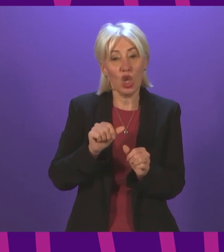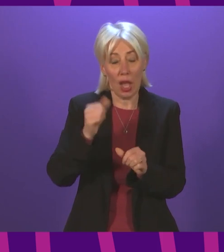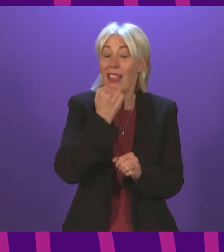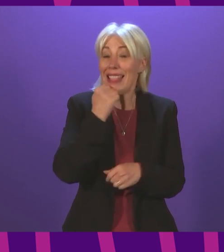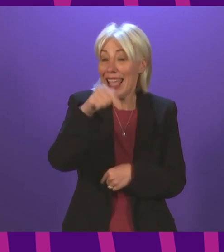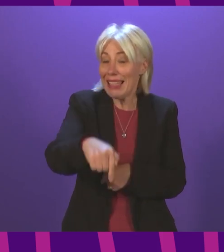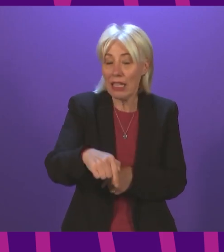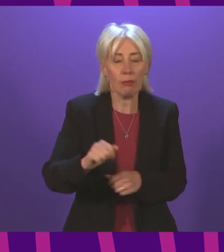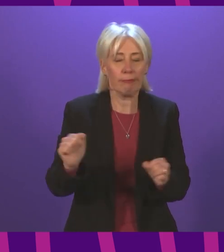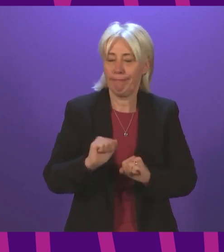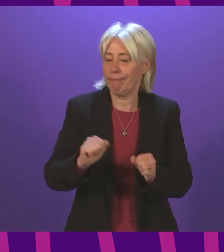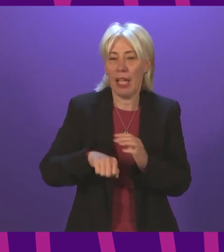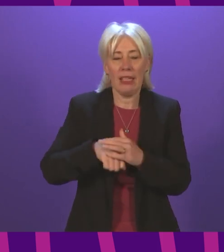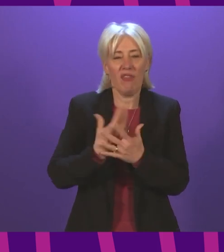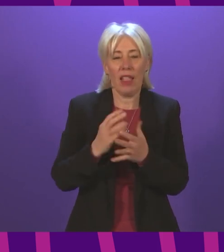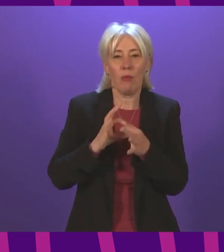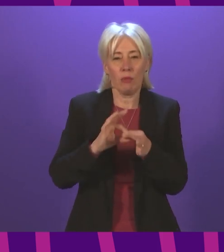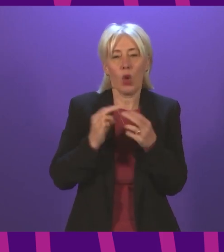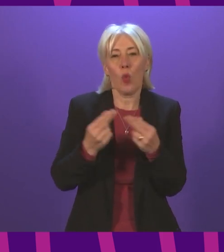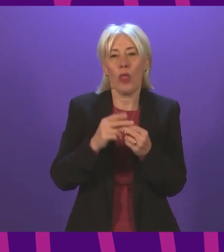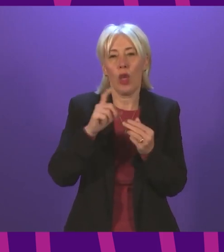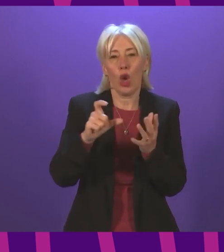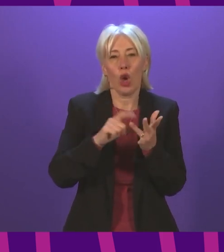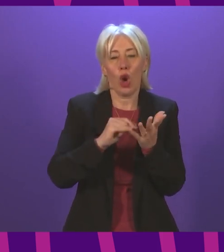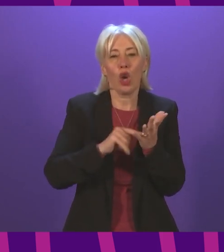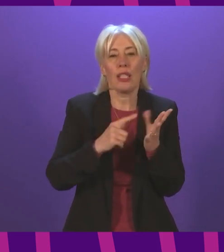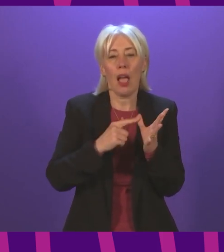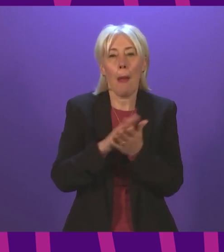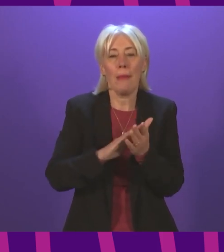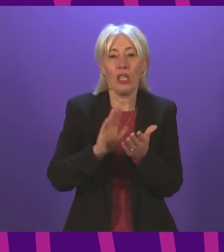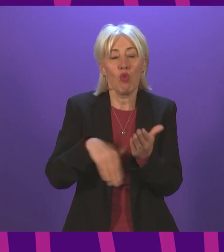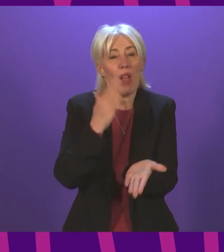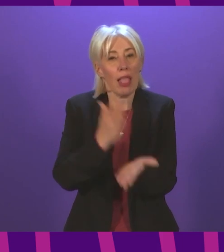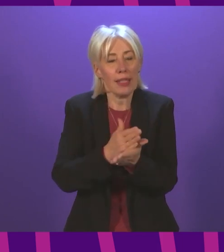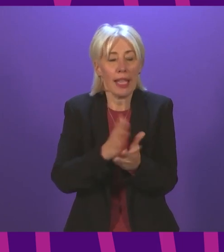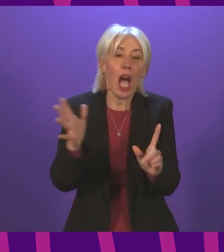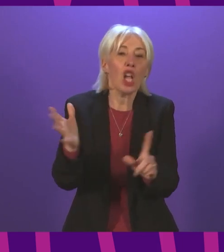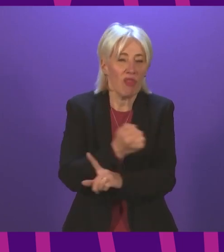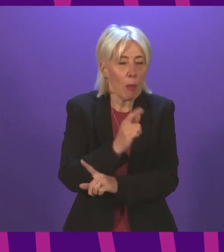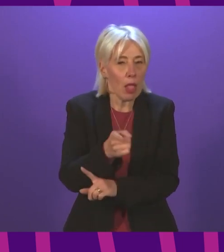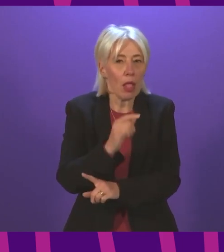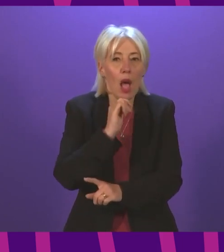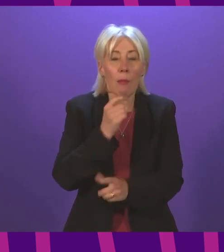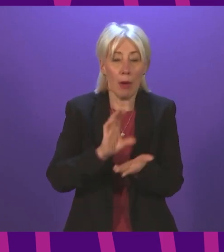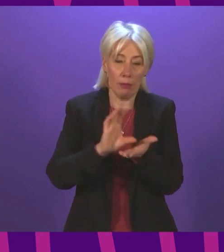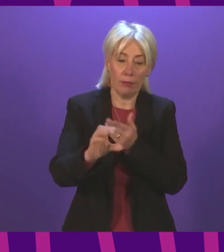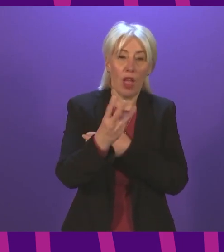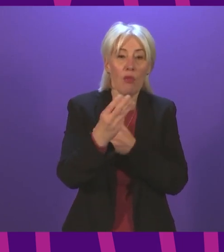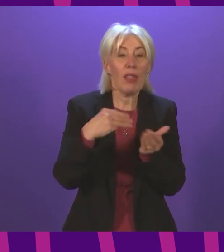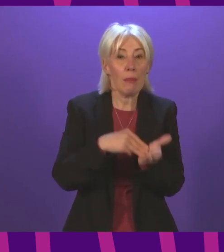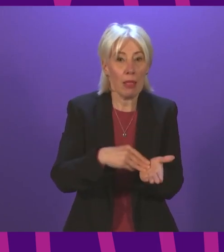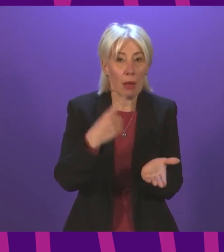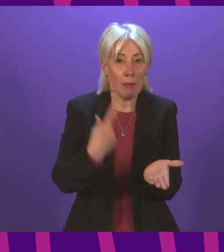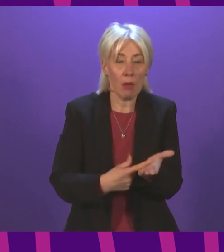it has been developed in partnership with COSLA so that it is realistic and achievable. In the meantime, have already committed three million pounds to fund